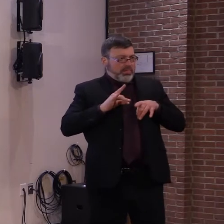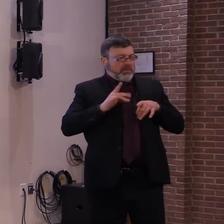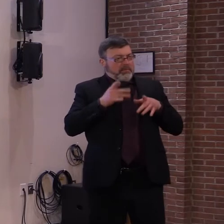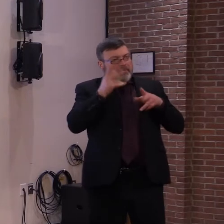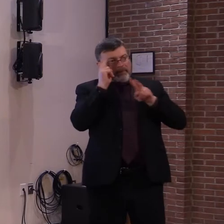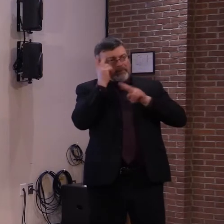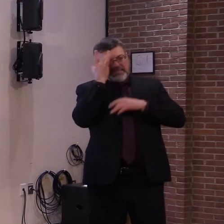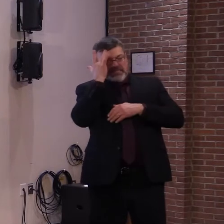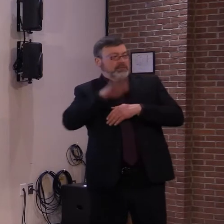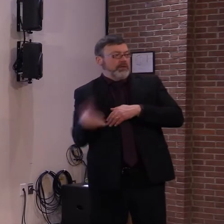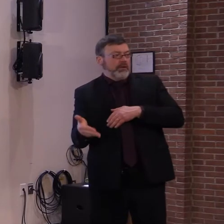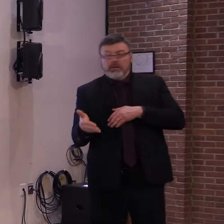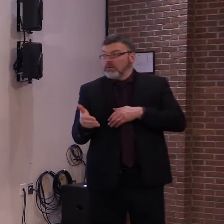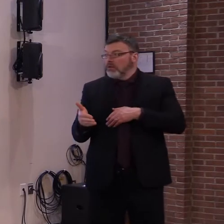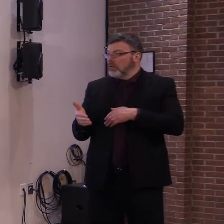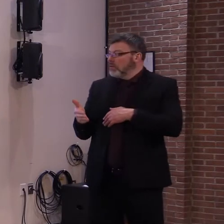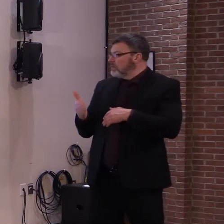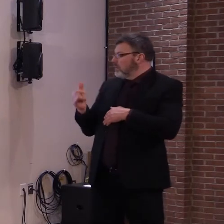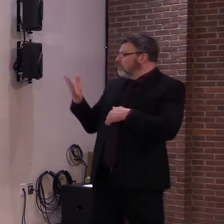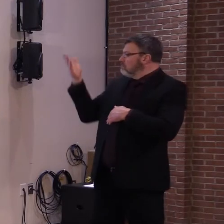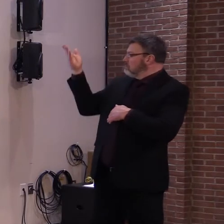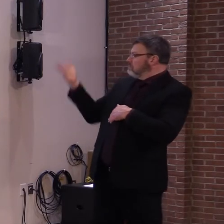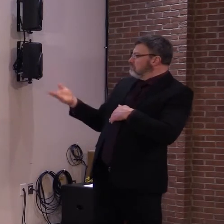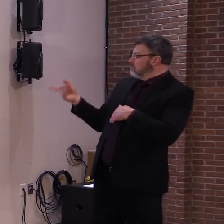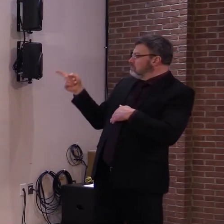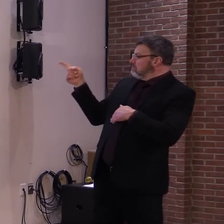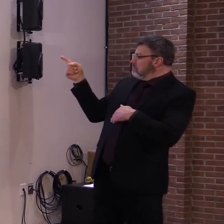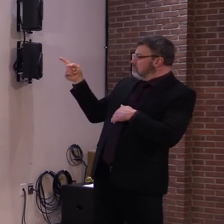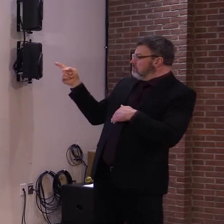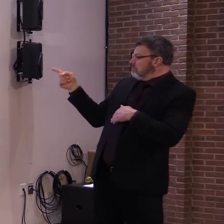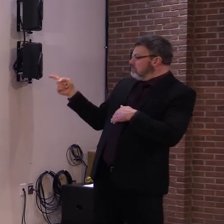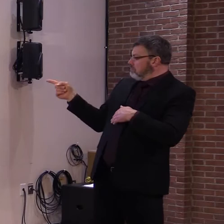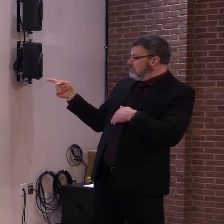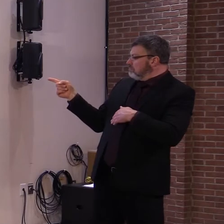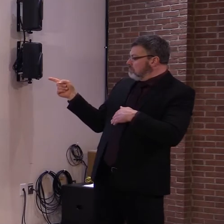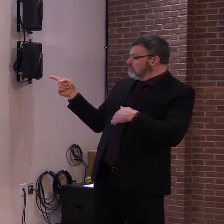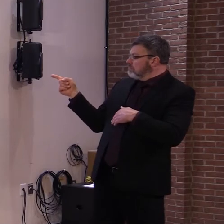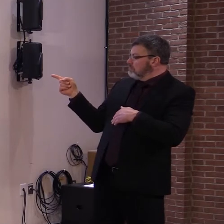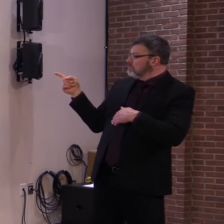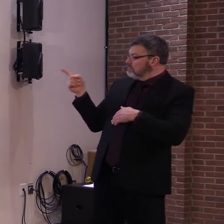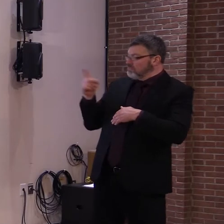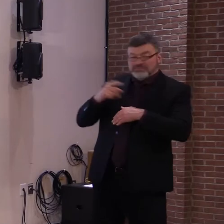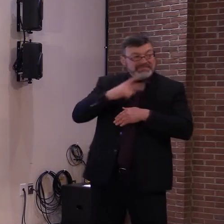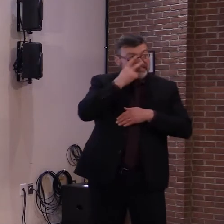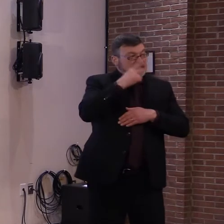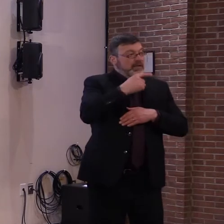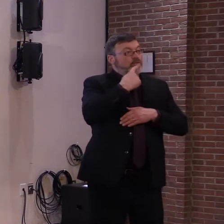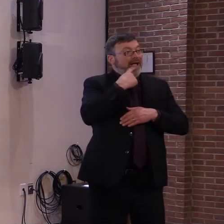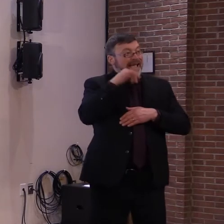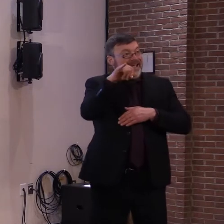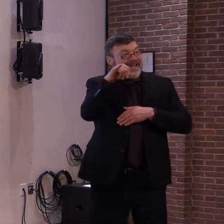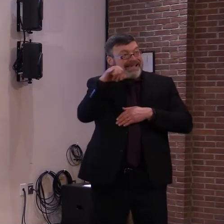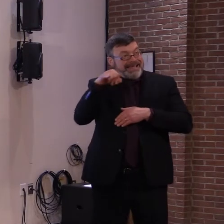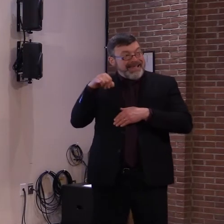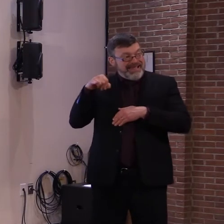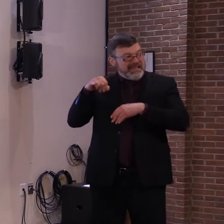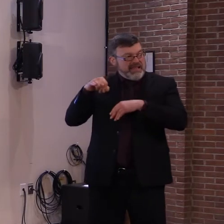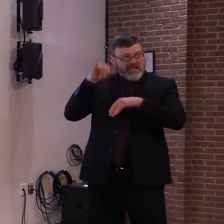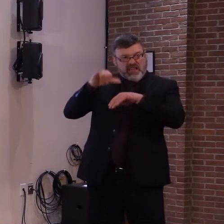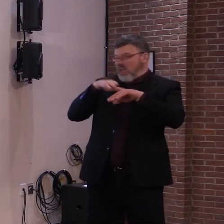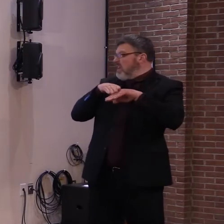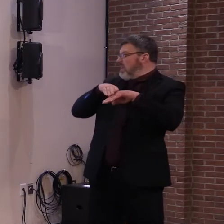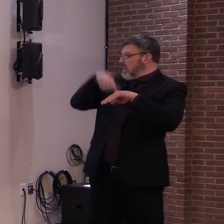In fact, above the red line on the right, you will see that the risk, increases